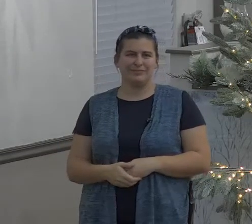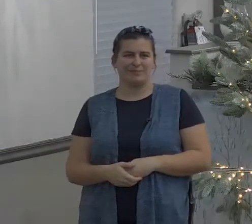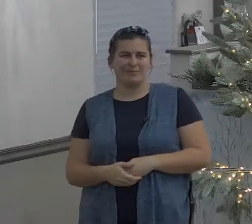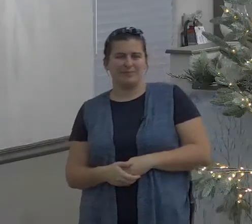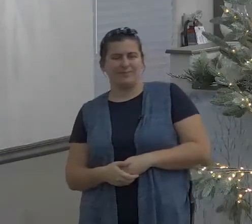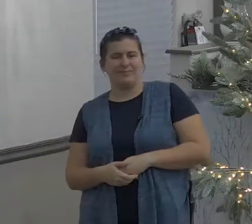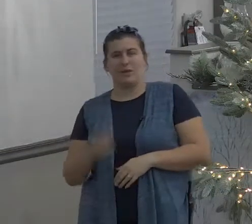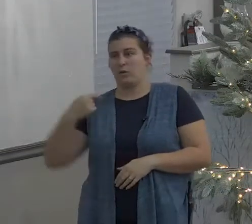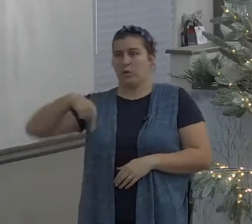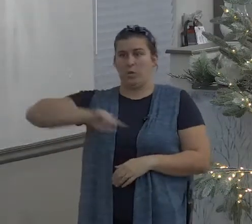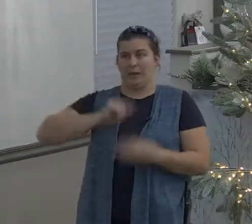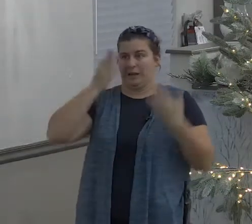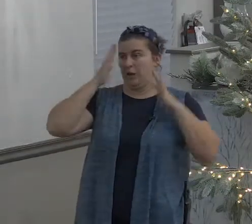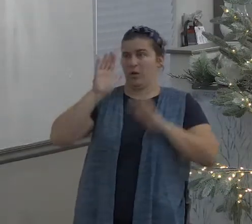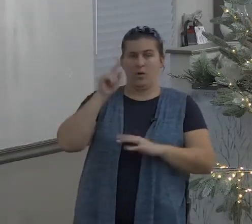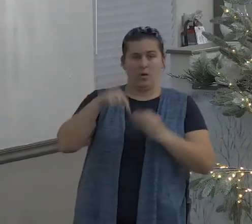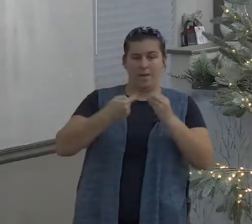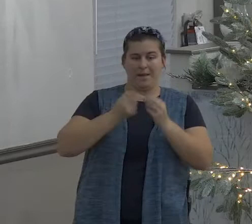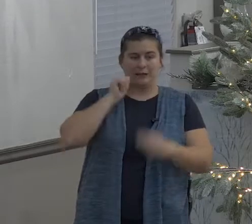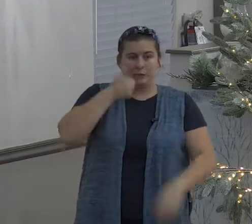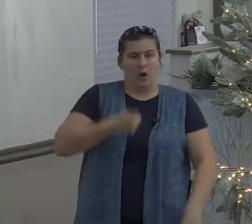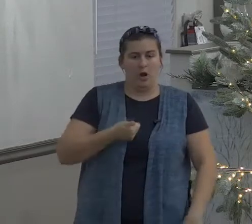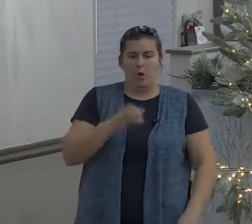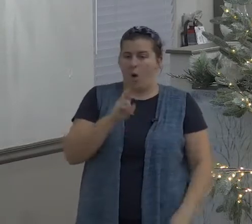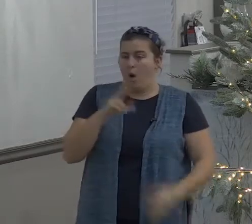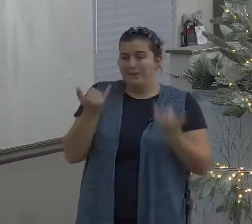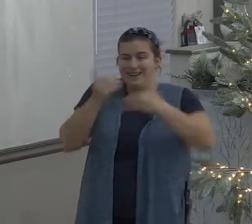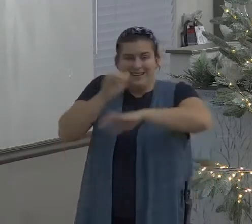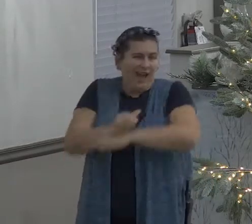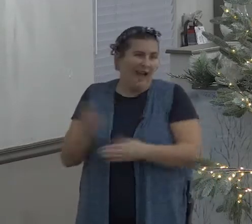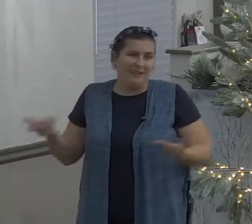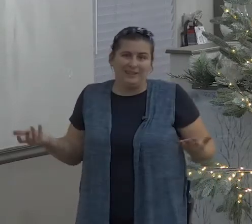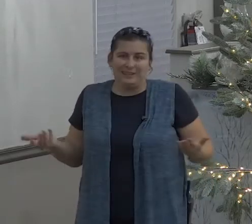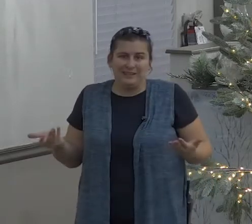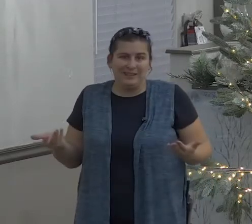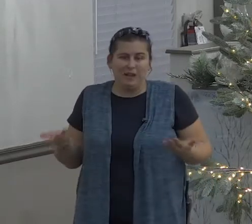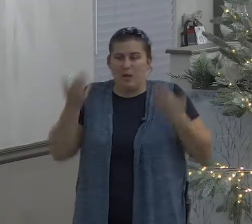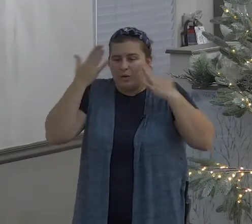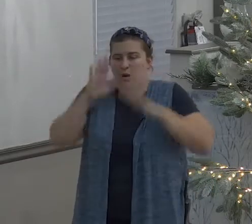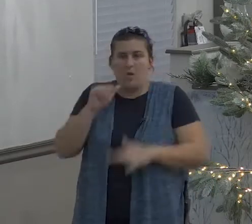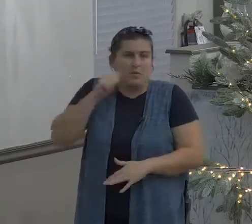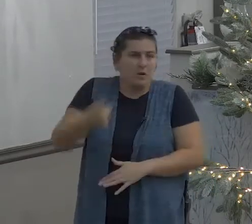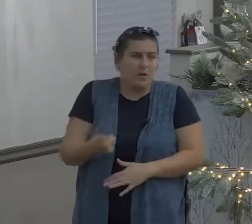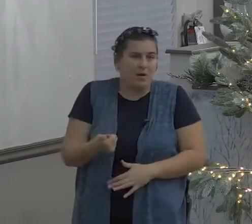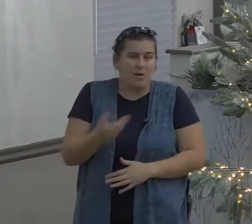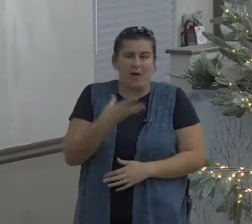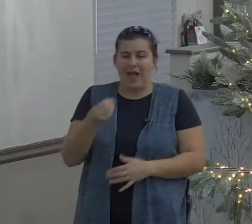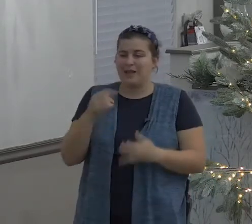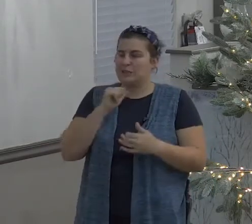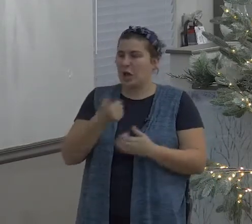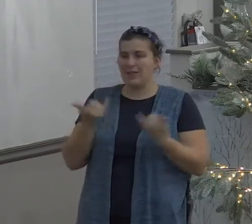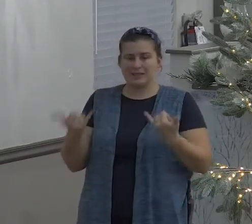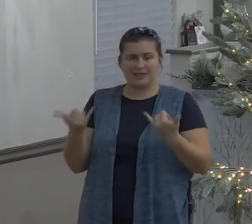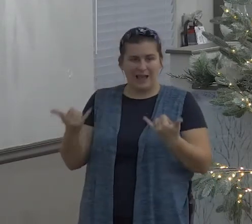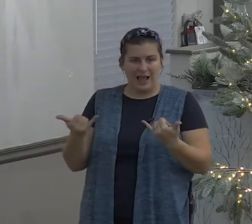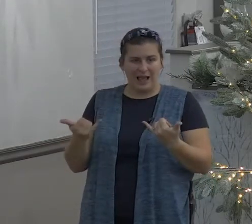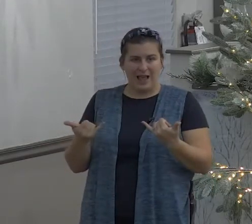and all you know about what's going on around us God already knows God already knows